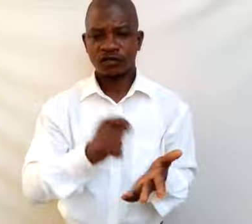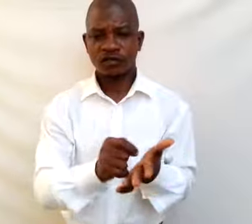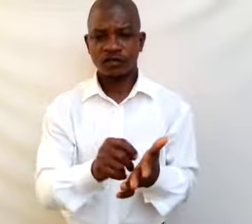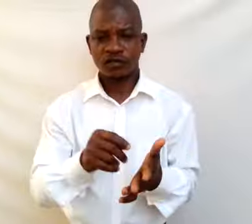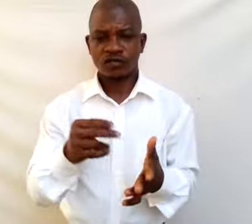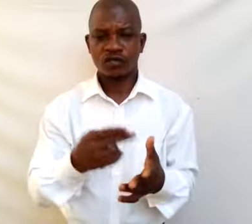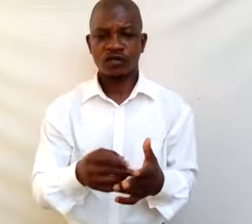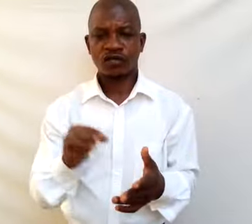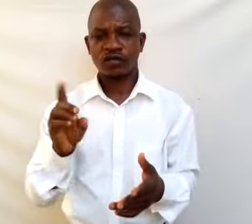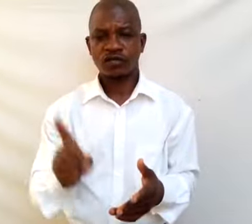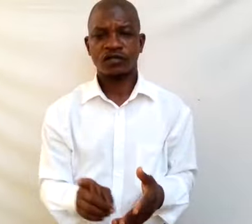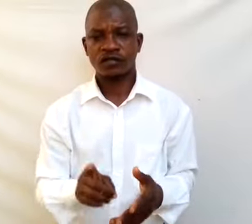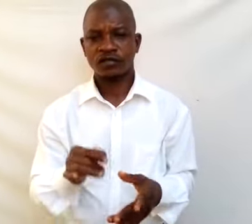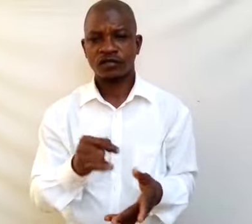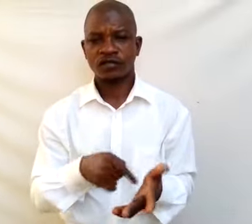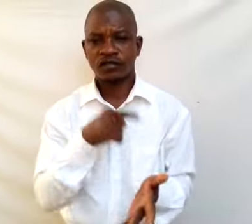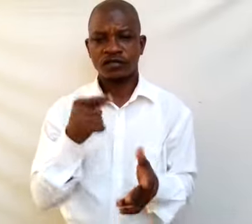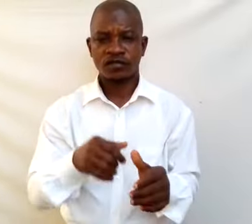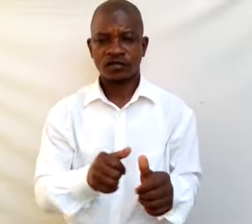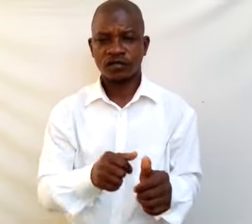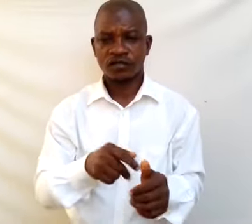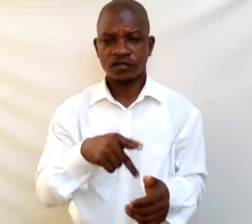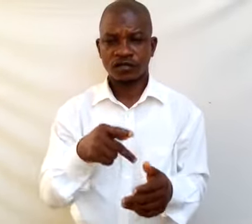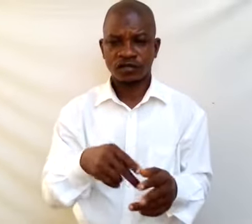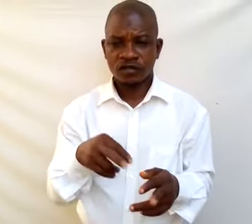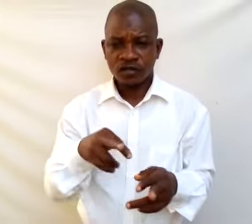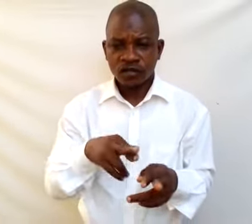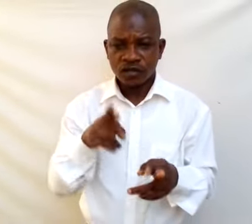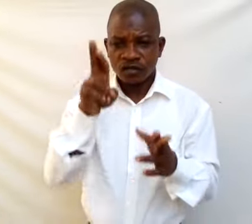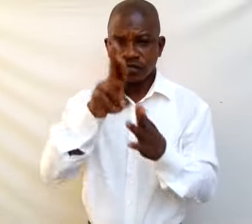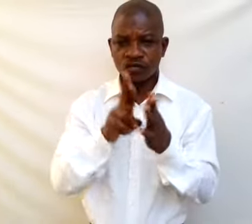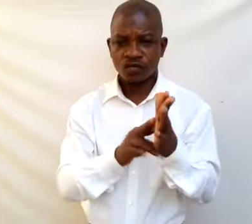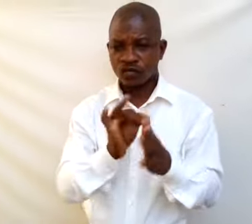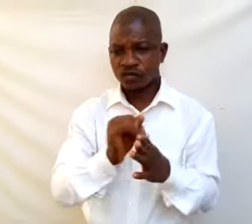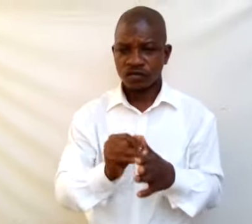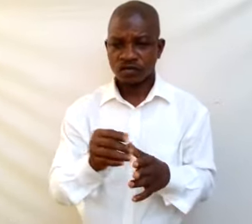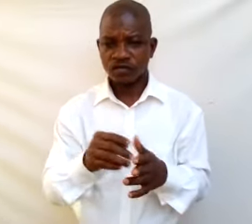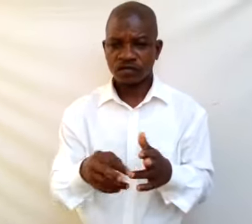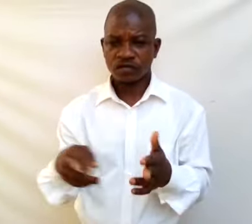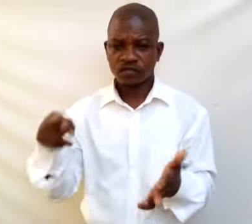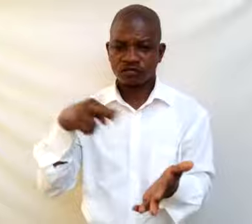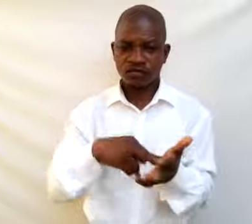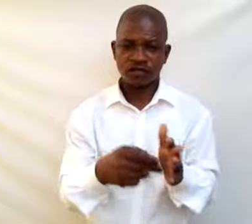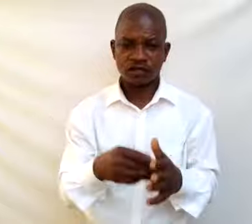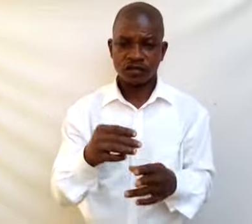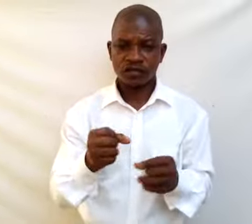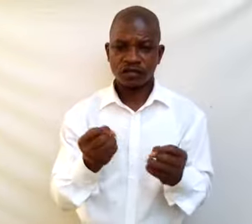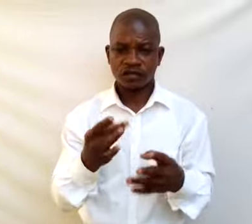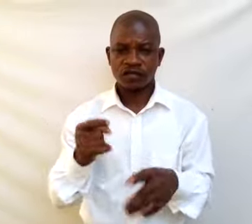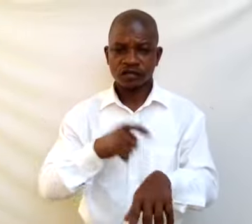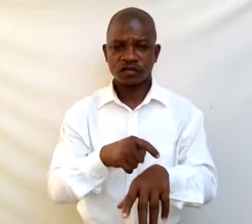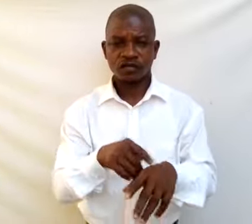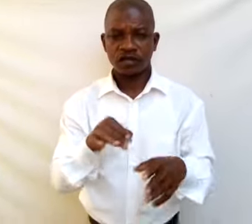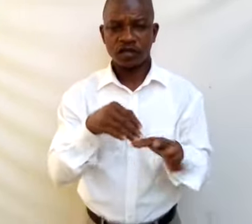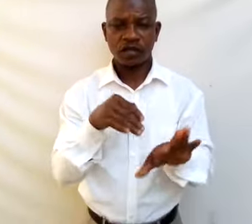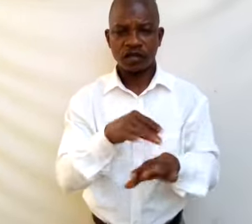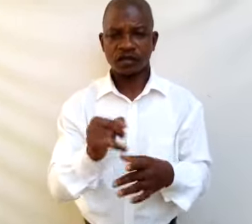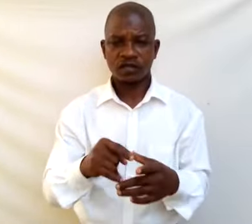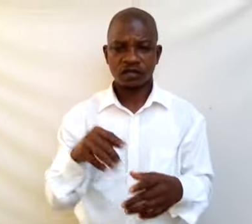This procedure is repeated several times, or at least 10 times.